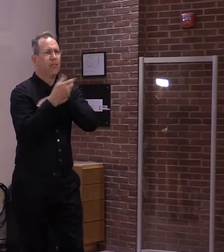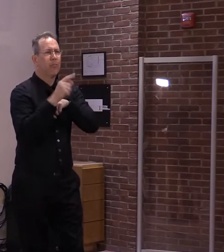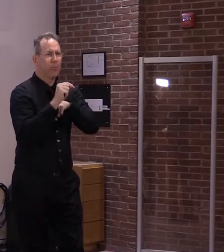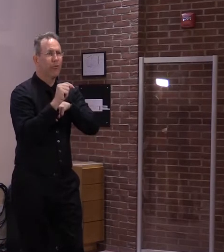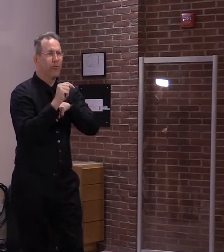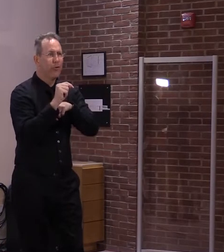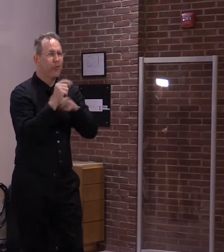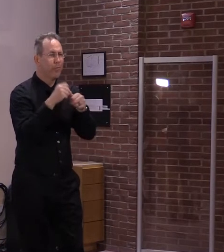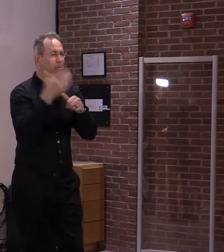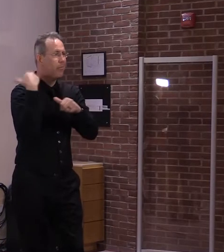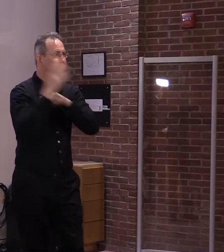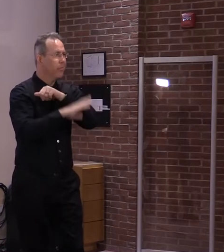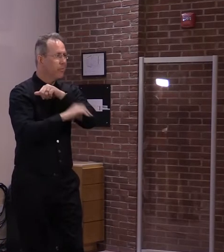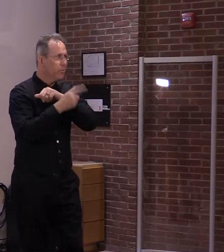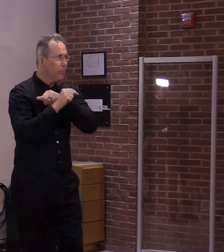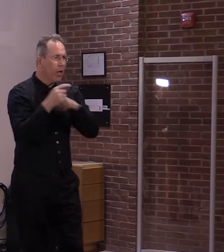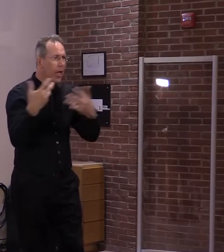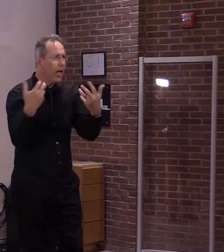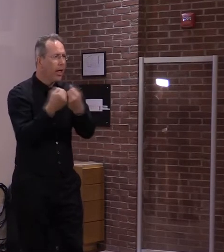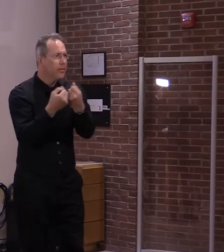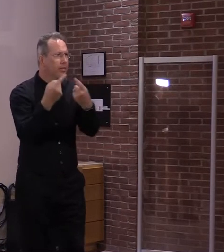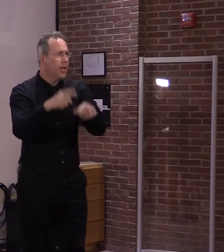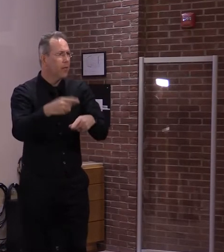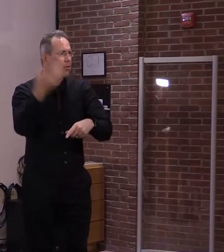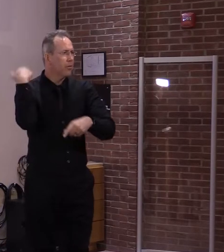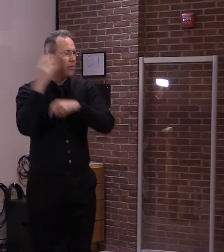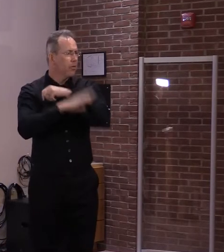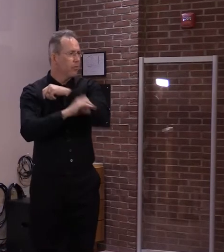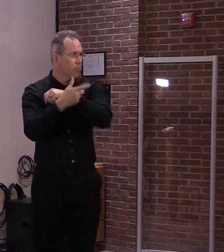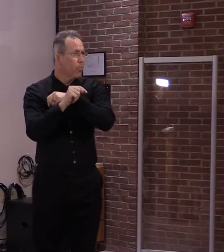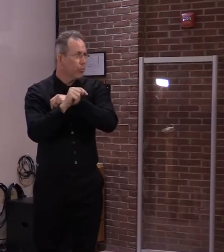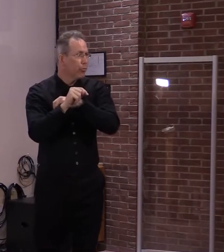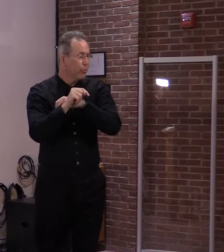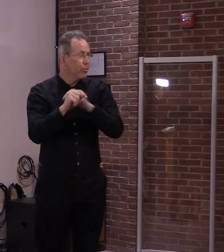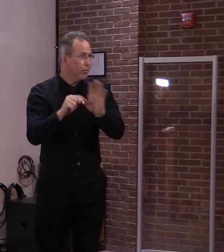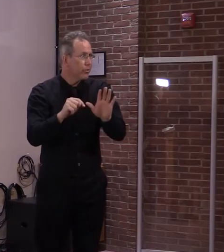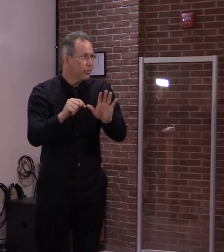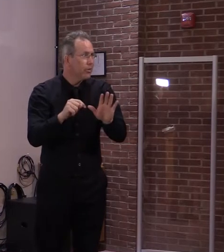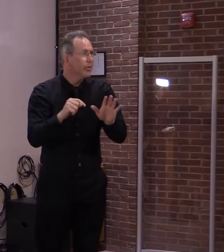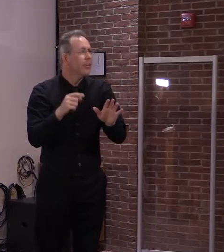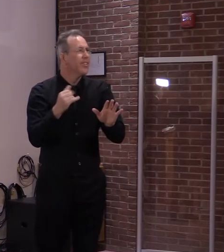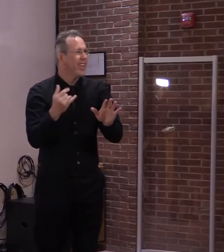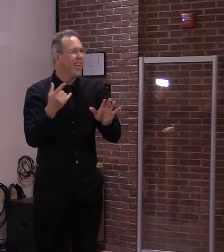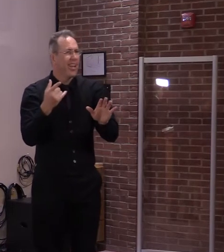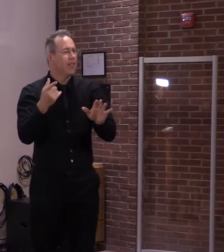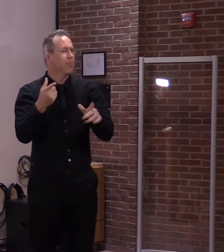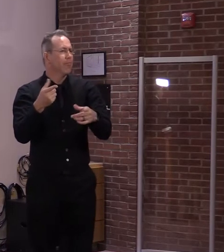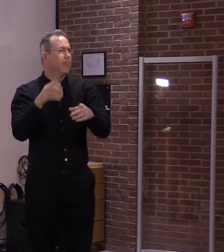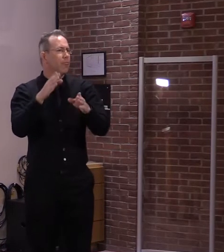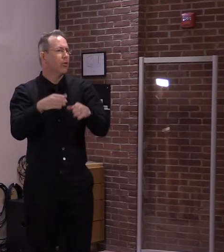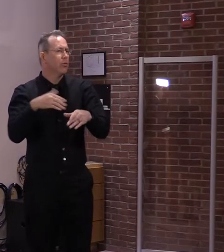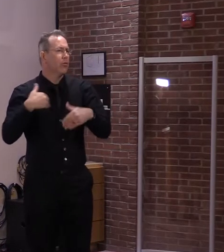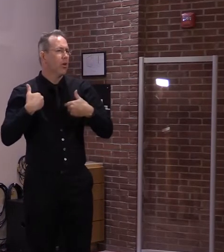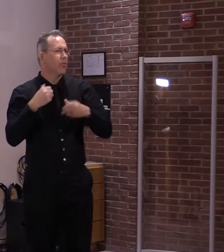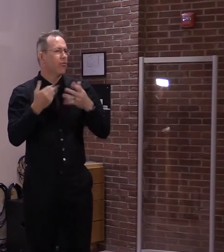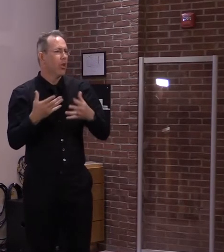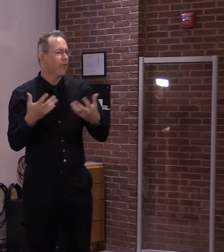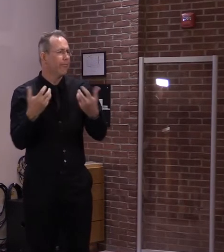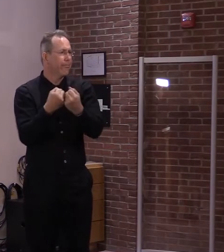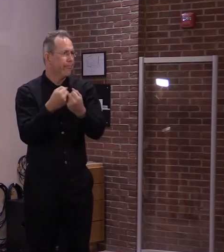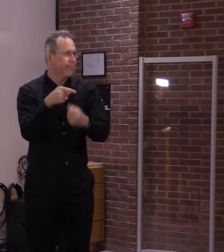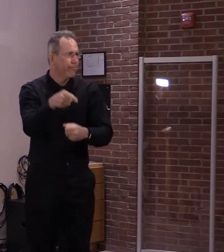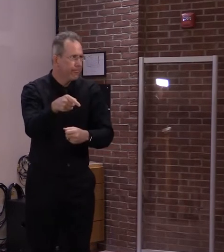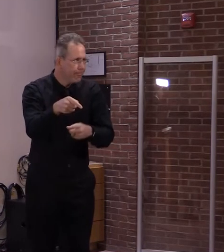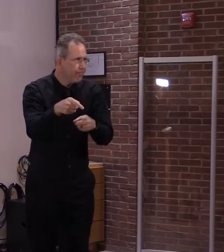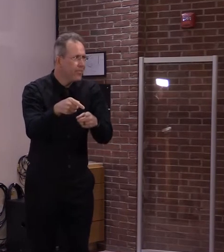reportedly killing her classmate, and the team driver was driving drunk, the police say. So